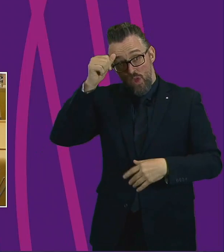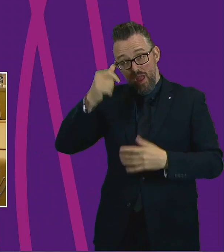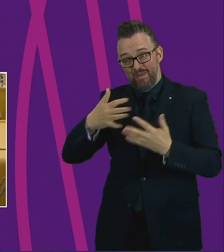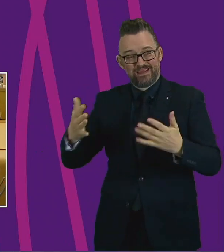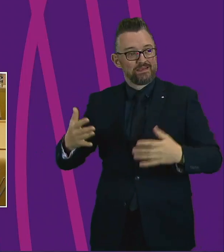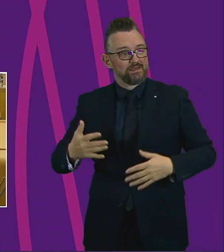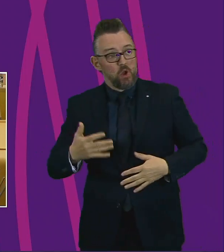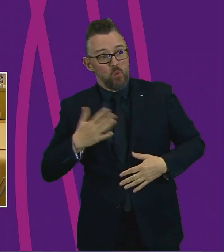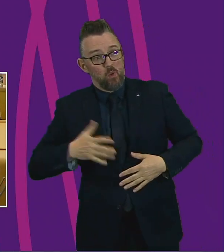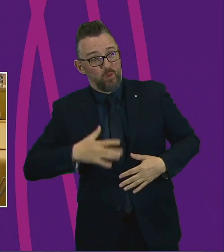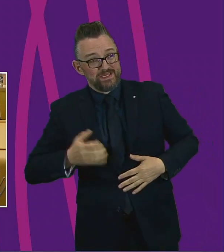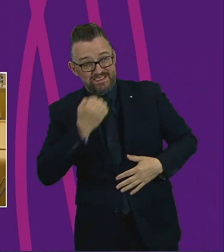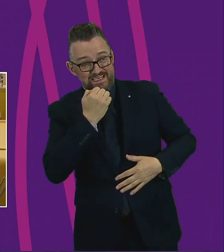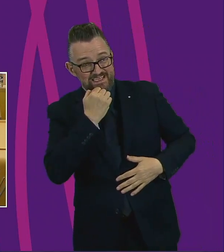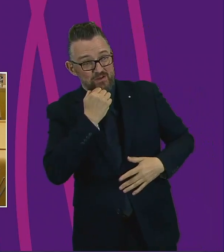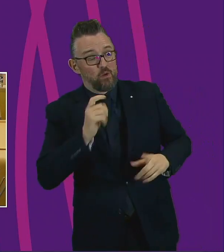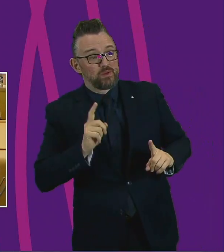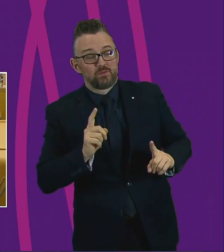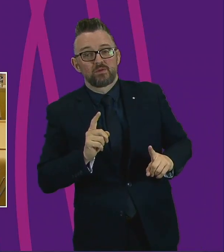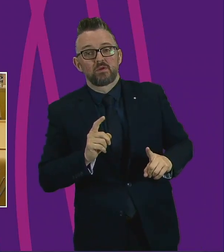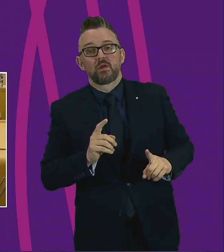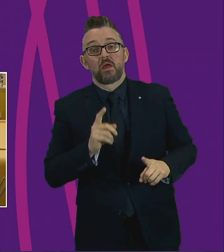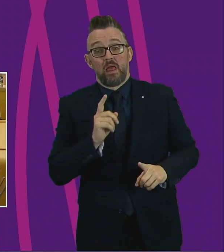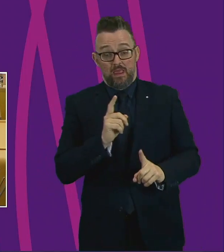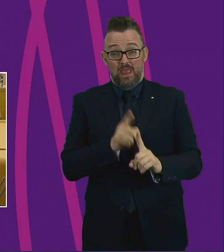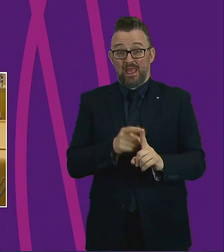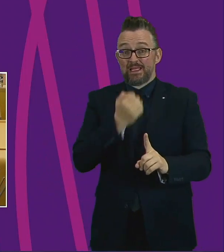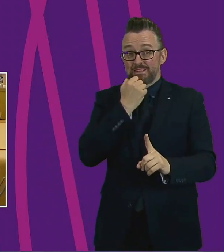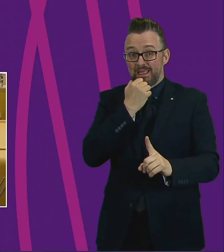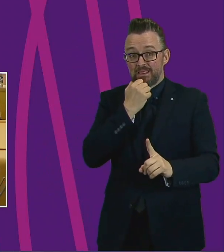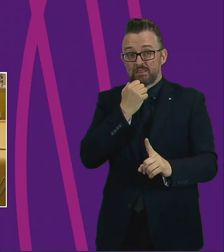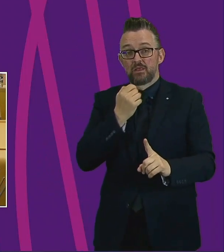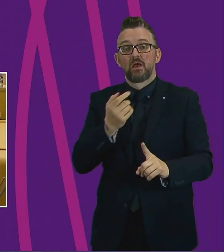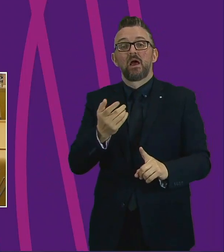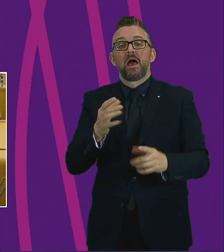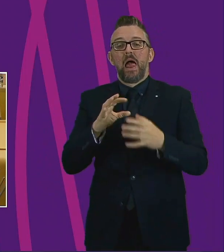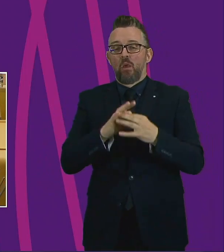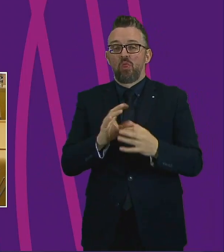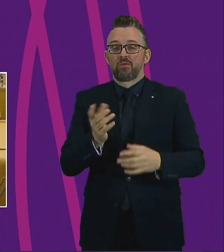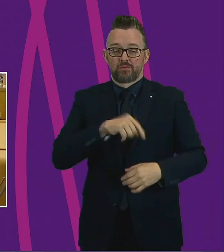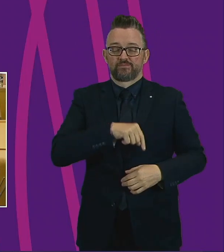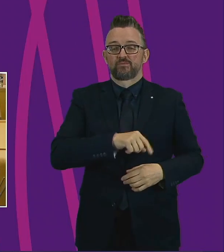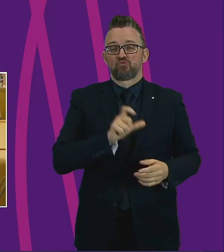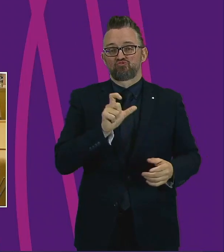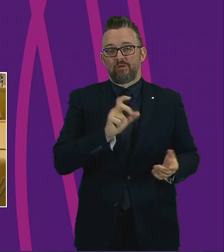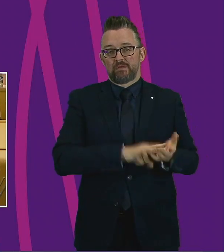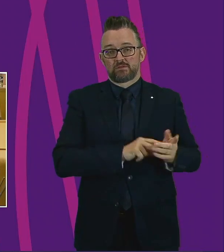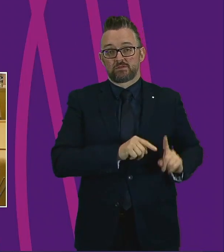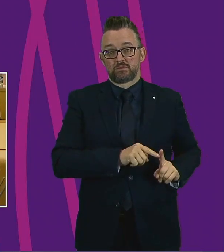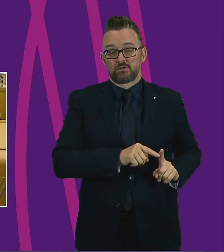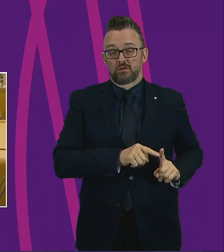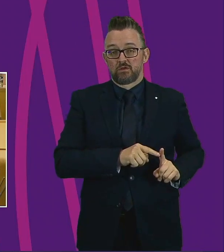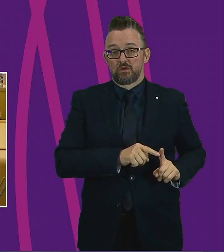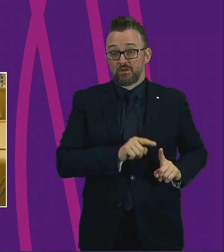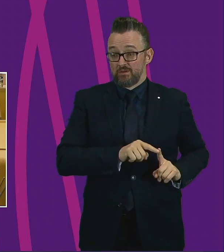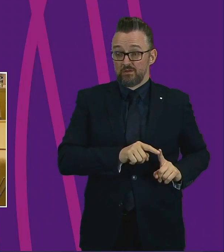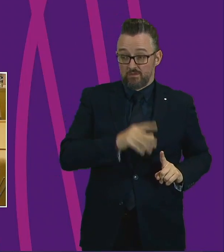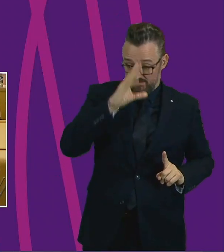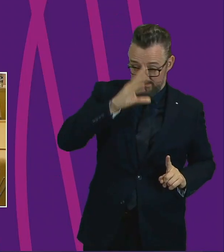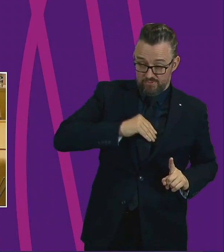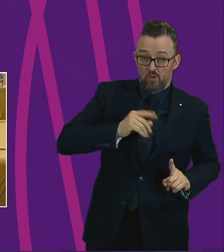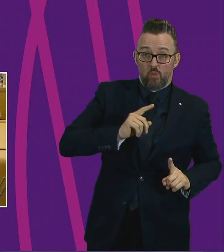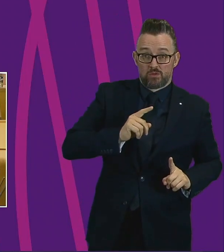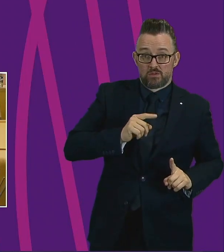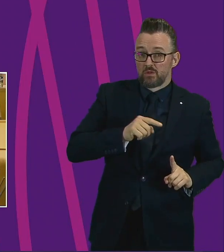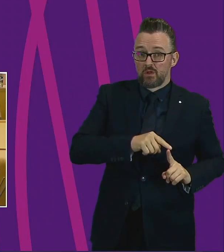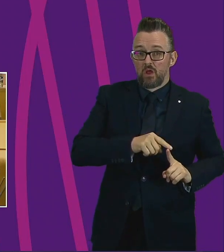a date but that date will be dictated by the virus. We hope to move shortly but we have got to do